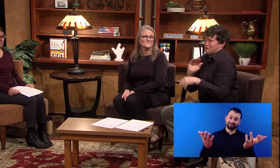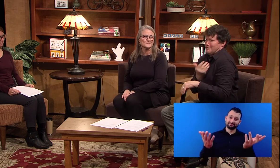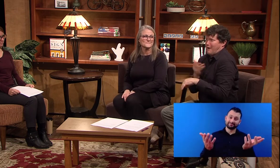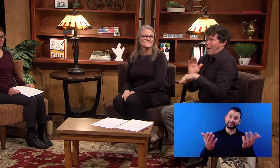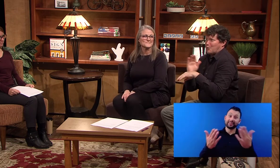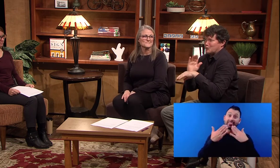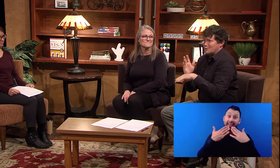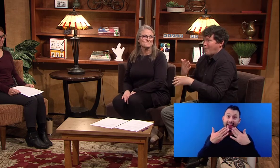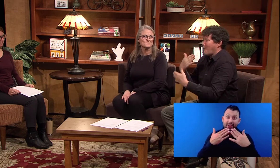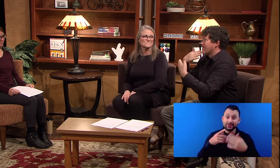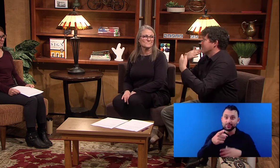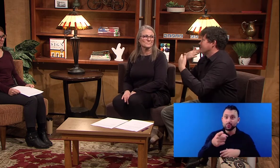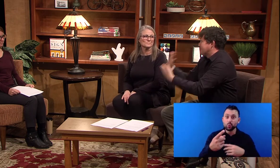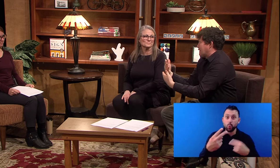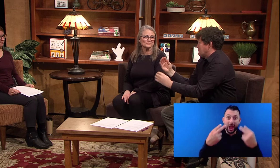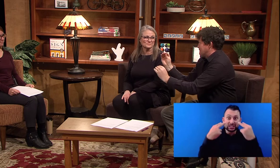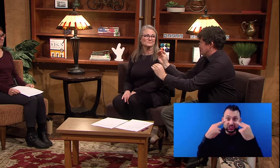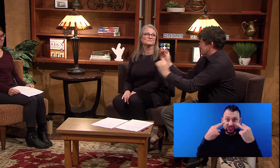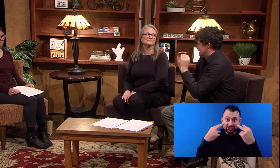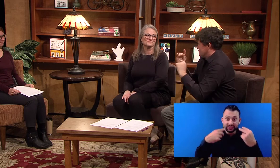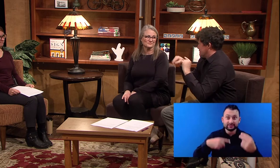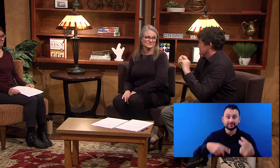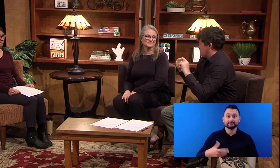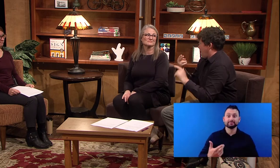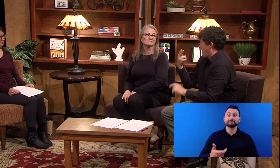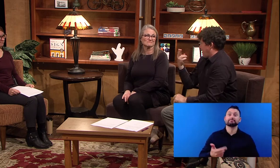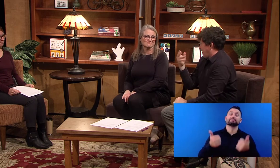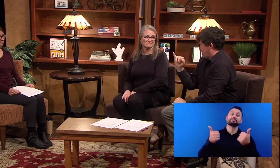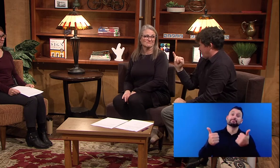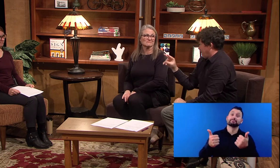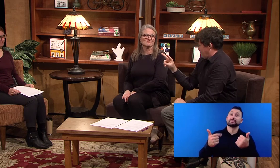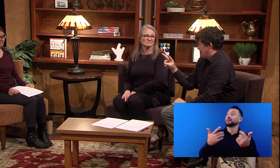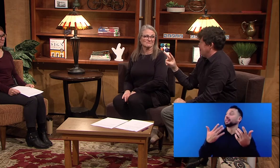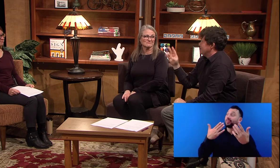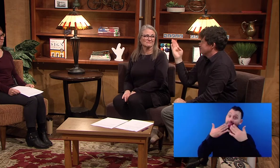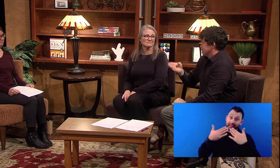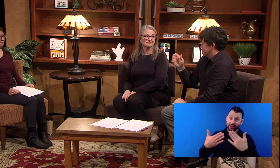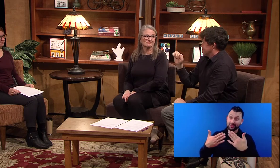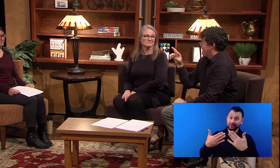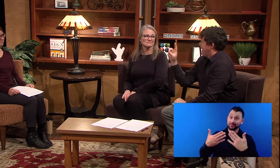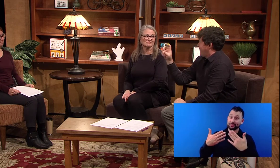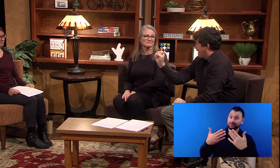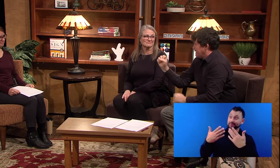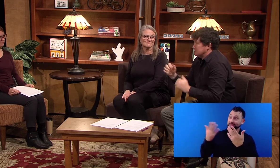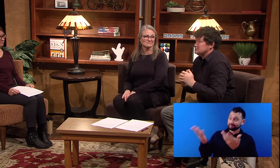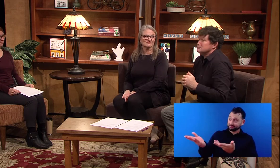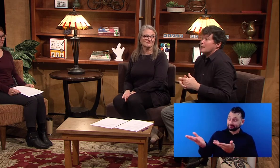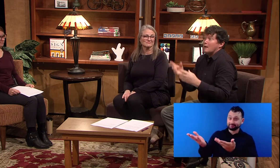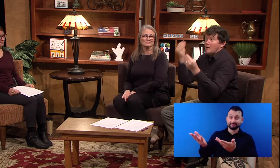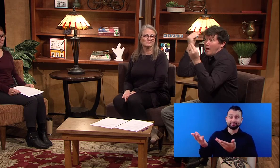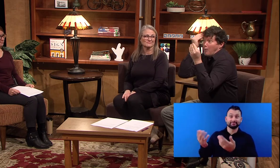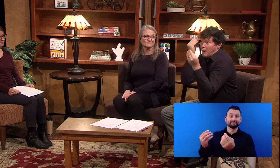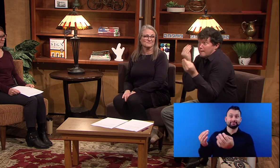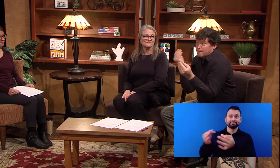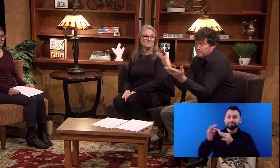Thank you so much for watching our program today. Thank you so much, Tracy, for educating us on HIV and AIDS.